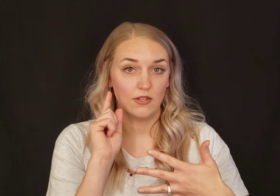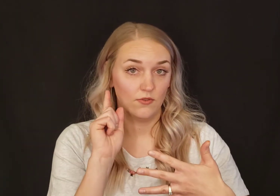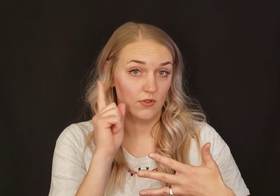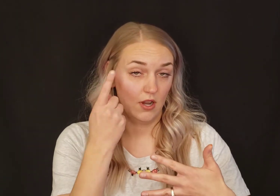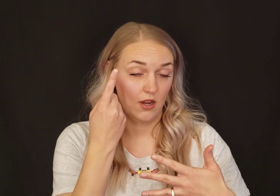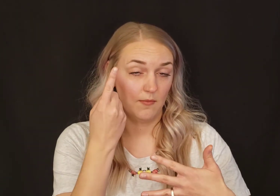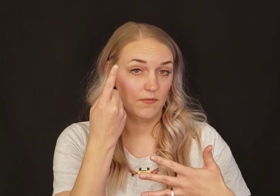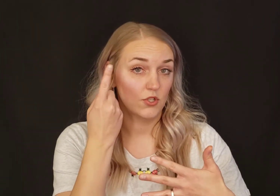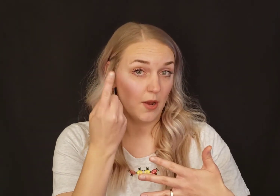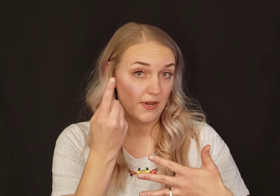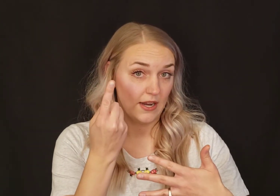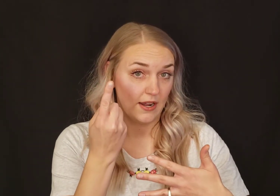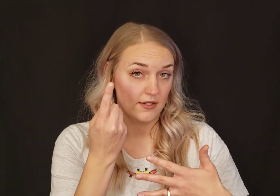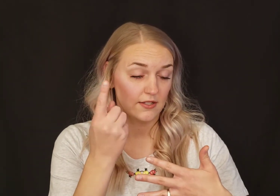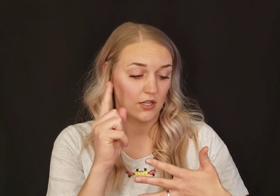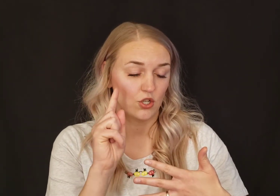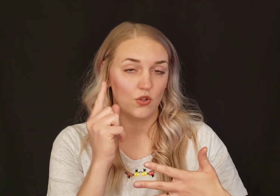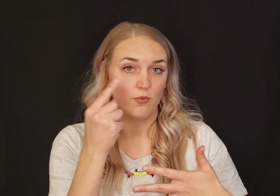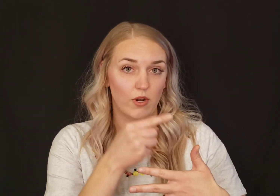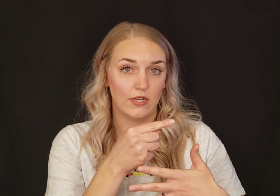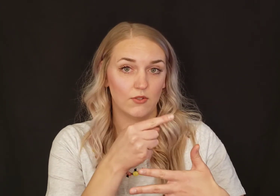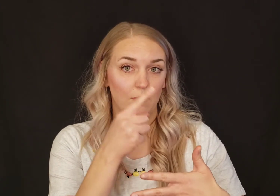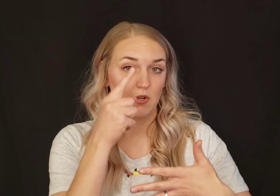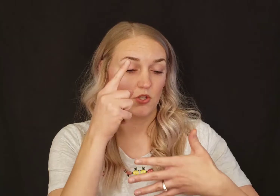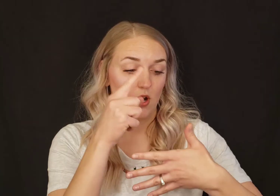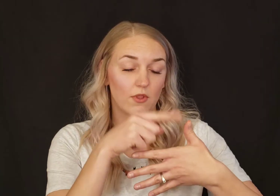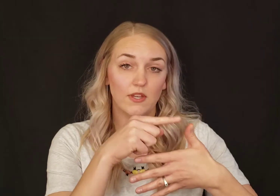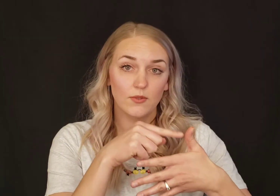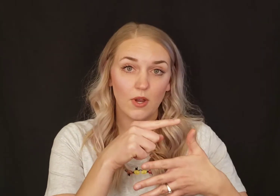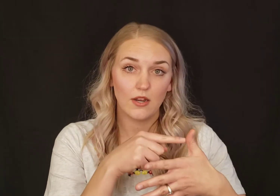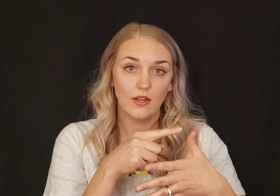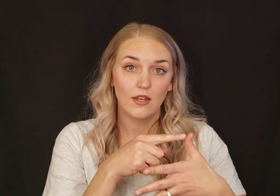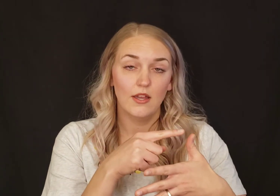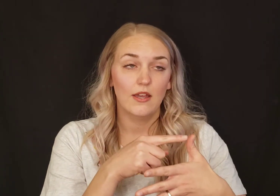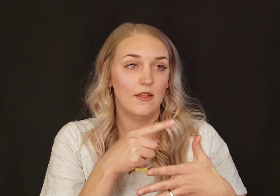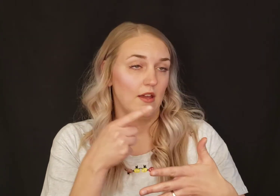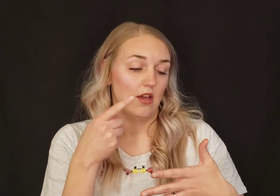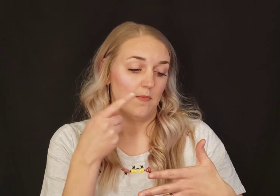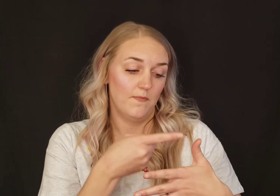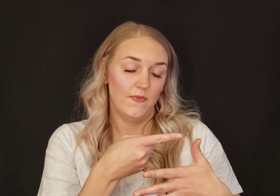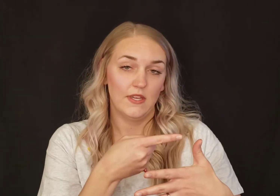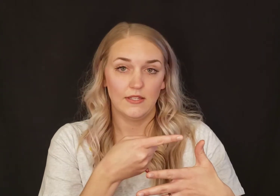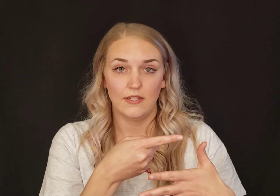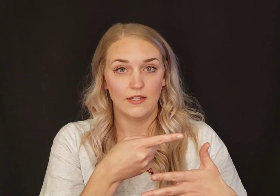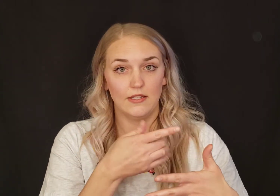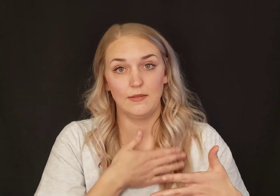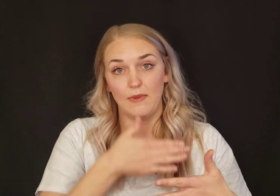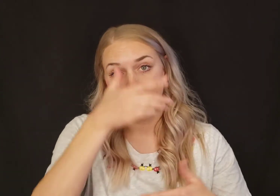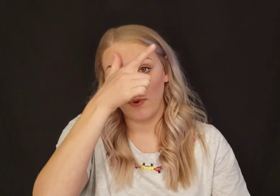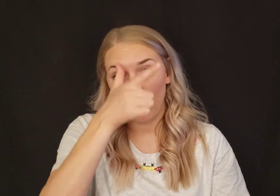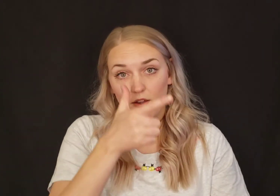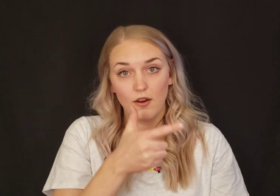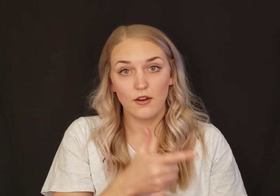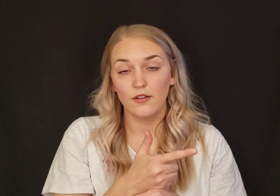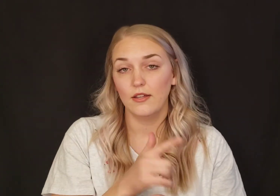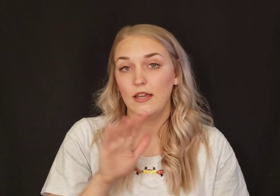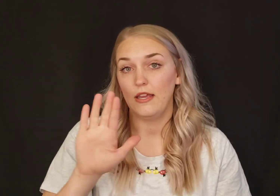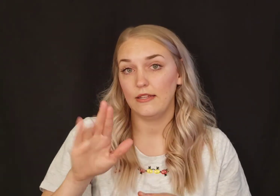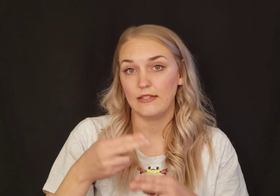dominant hand is going to do the pointing. So I'm going to start with this one. This is my brother, his